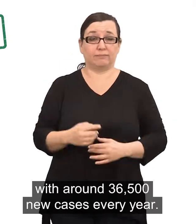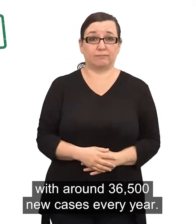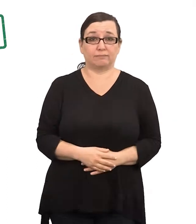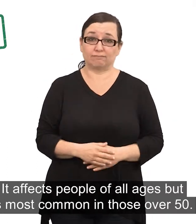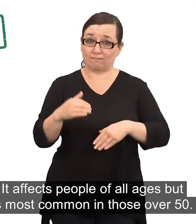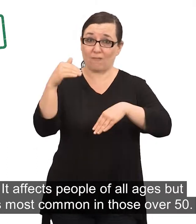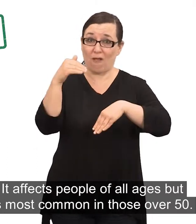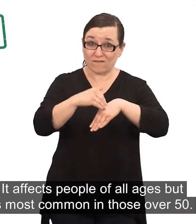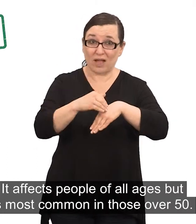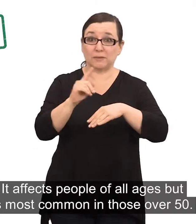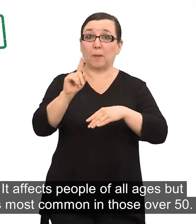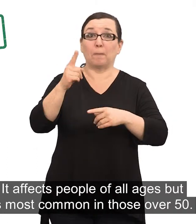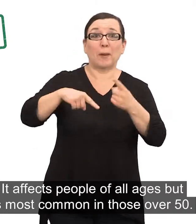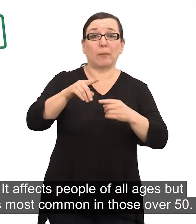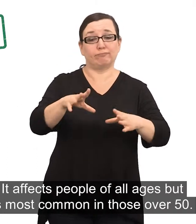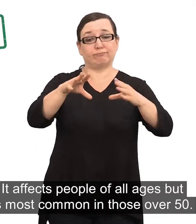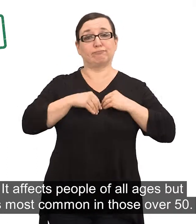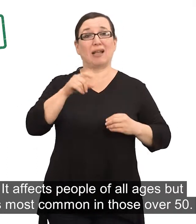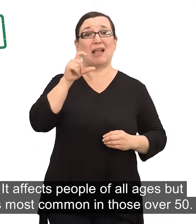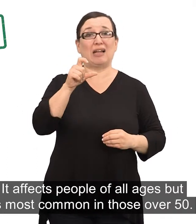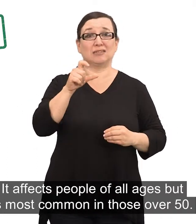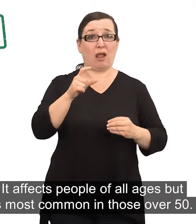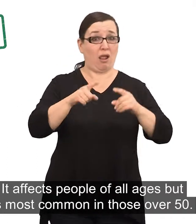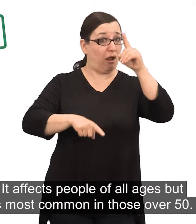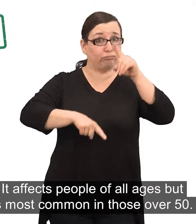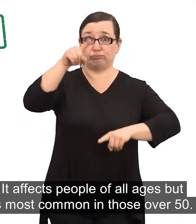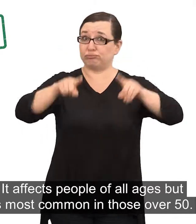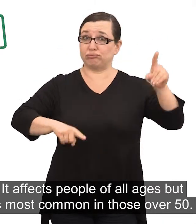It affects people of all ages, but is most common in those over 50.